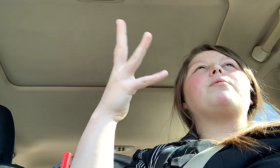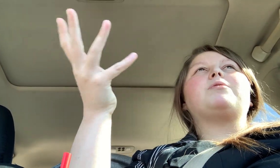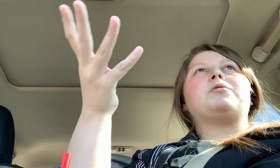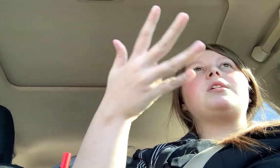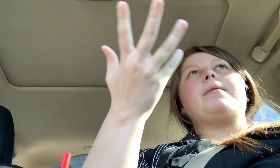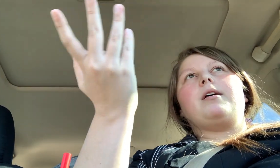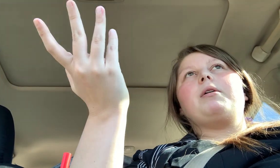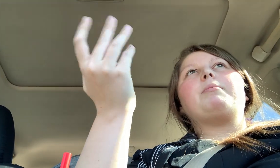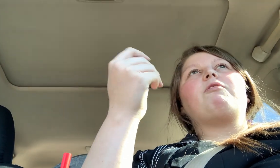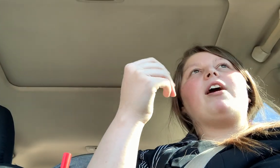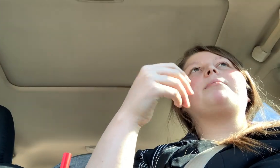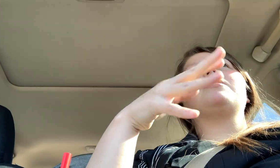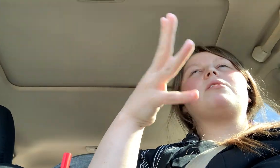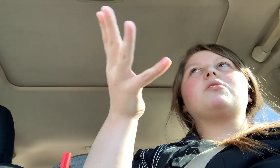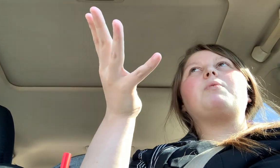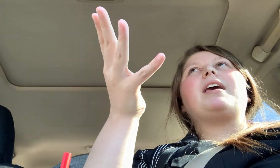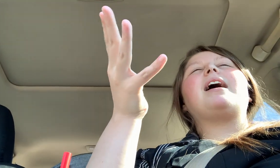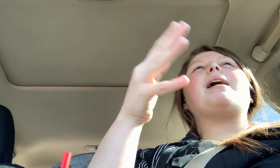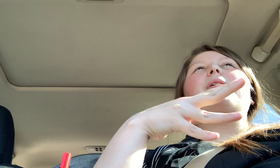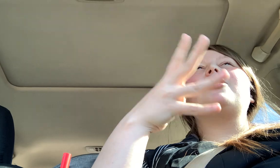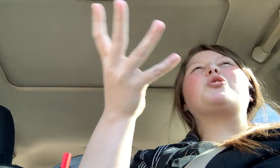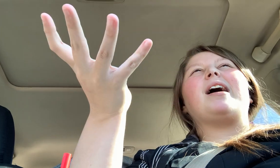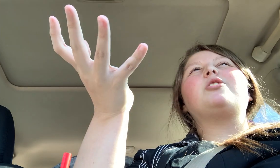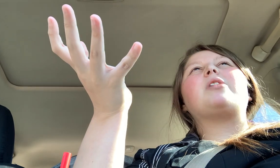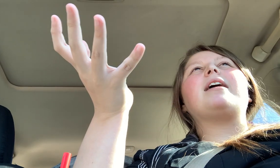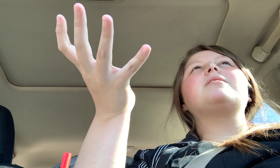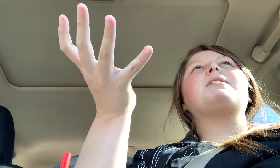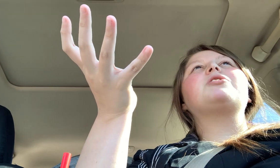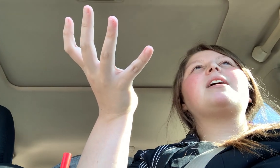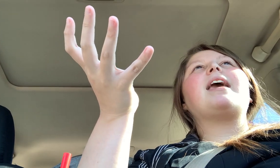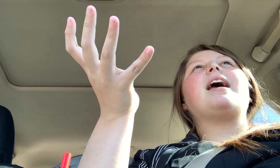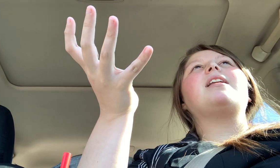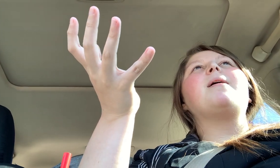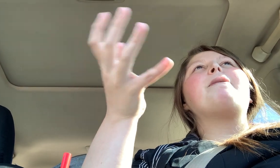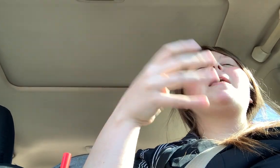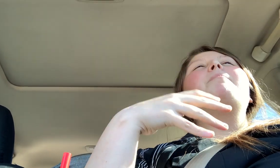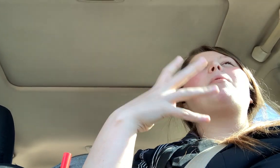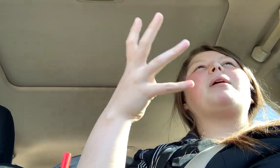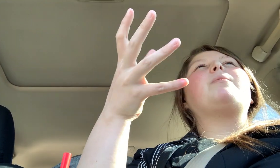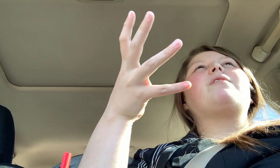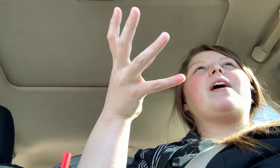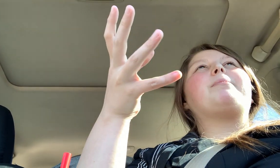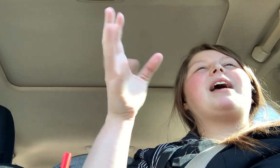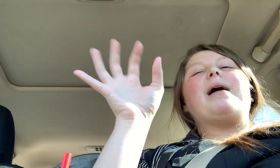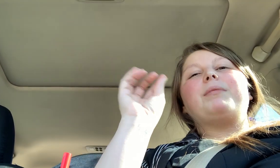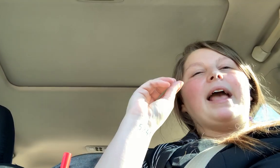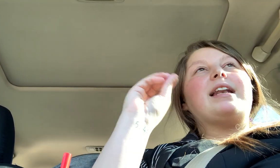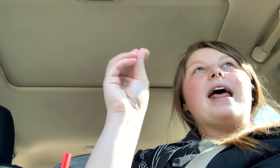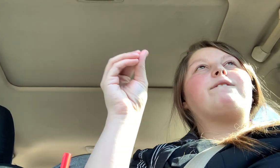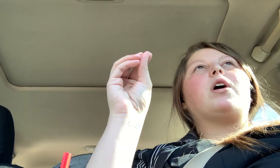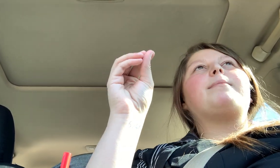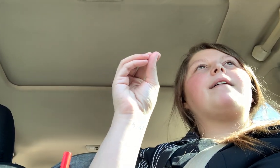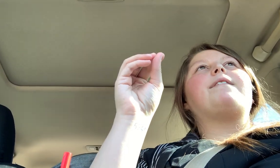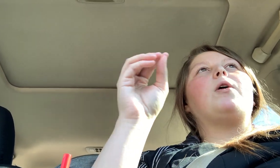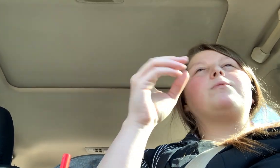typically when I'm with family. So this weekend I'm going to try to track as much as I can, but when I'm with family, I'm like never on my phone.